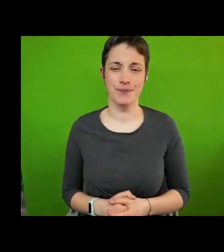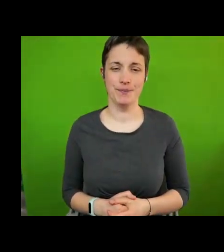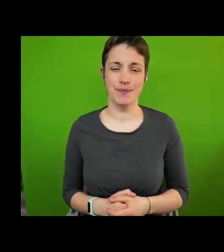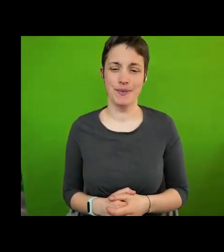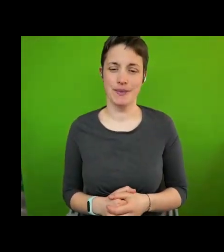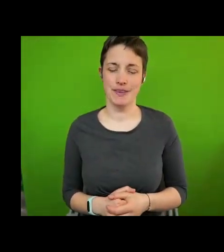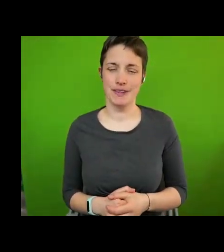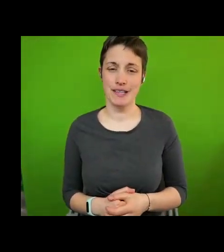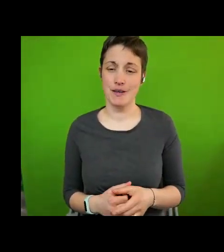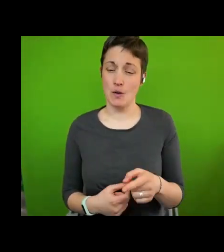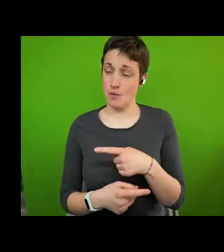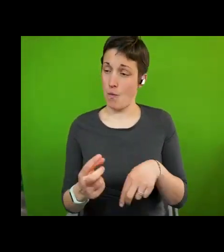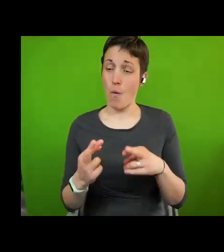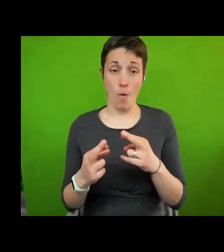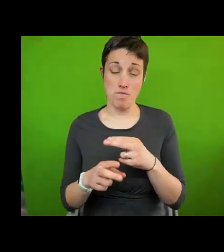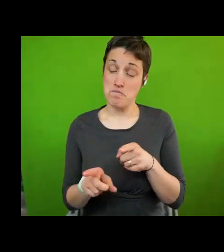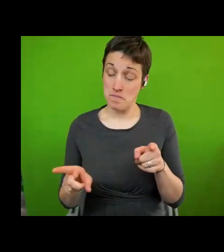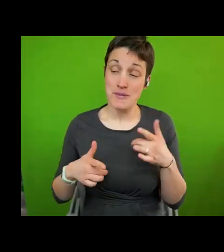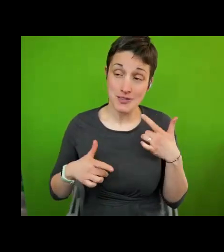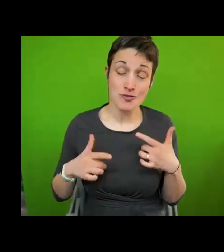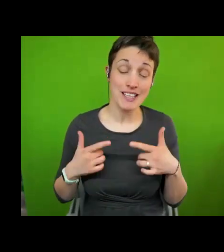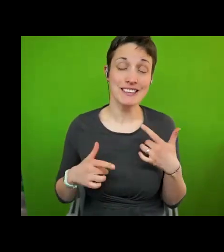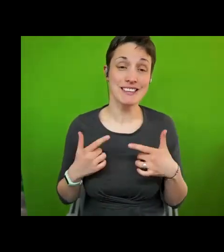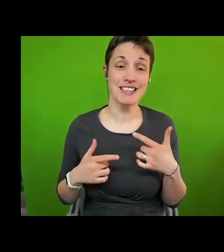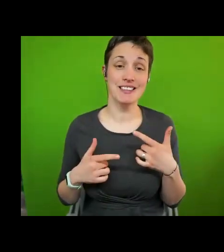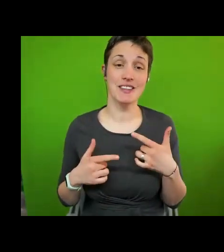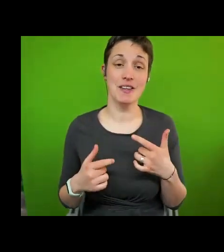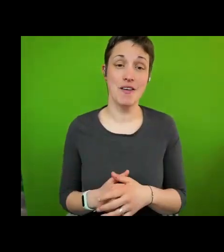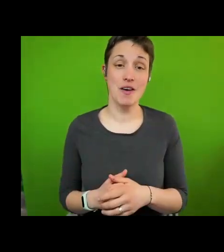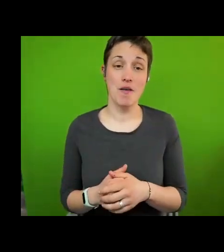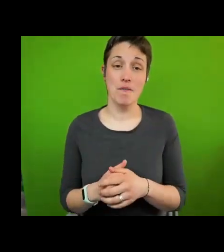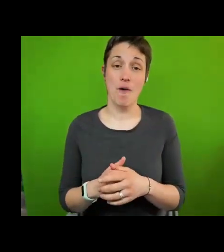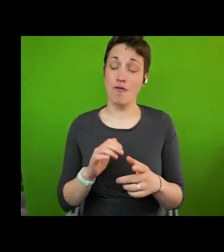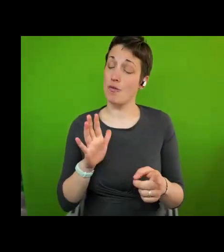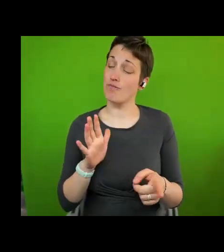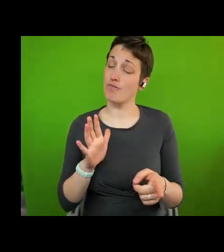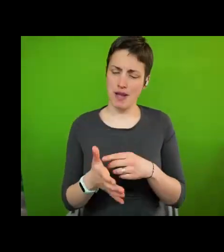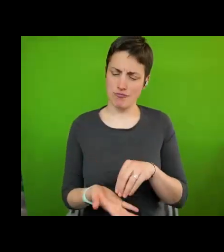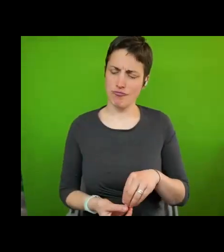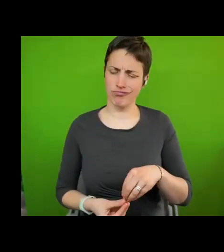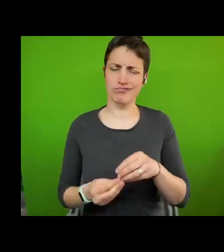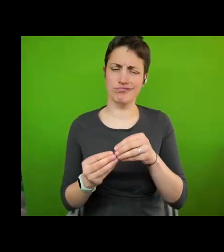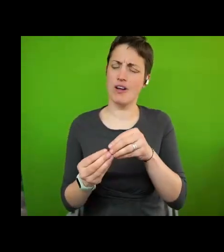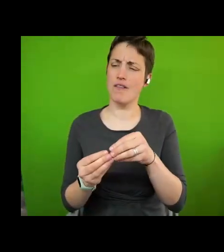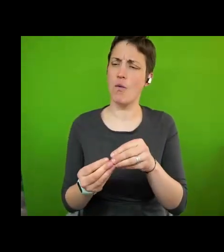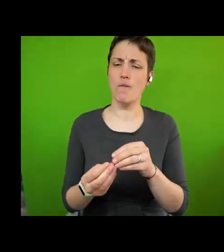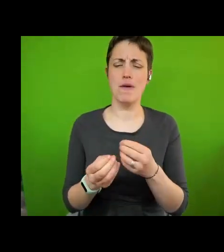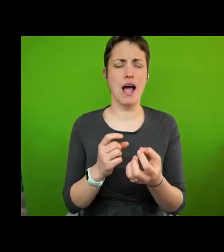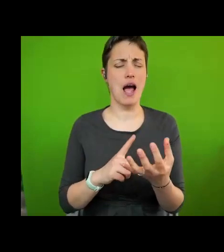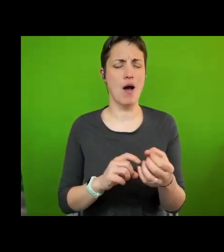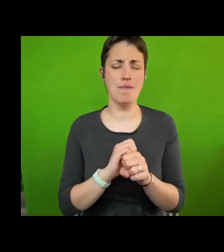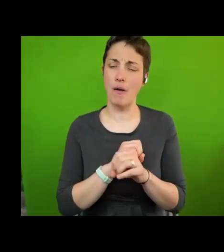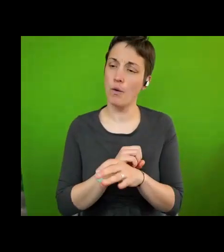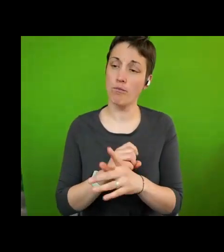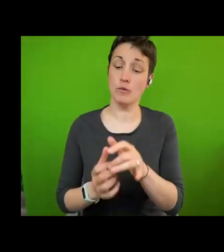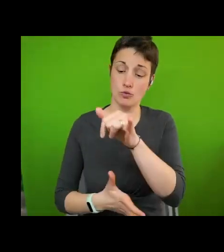this will be of interest for you. The academy produces an outcome document that is given to a high level conference